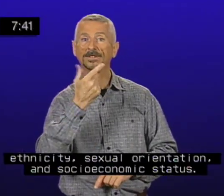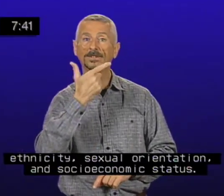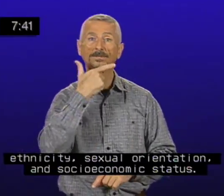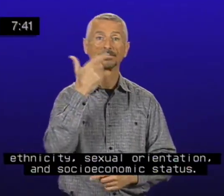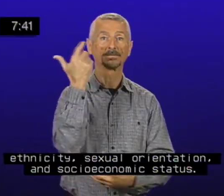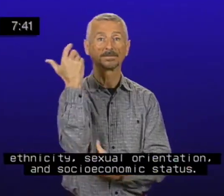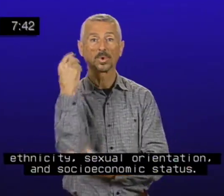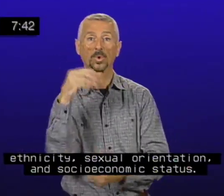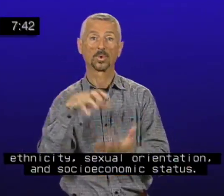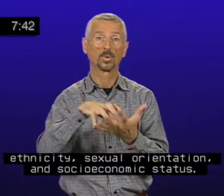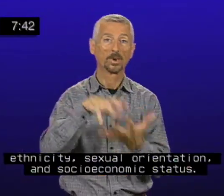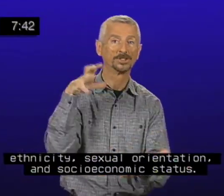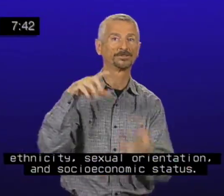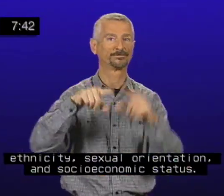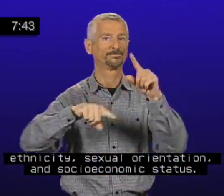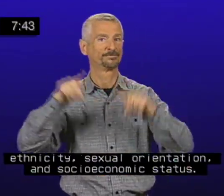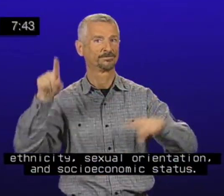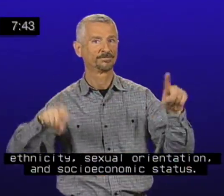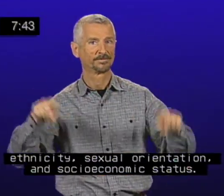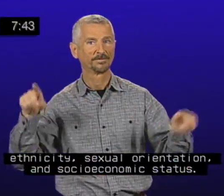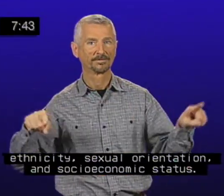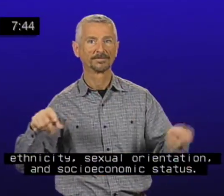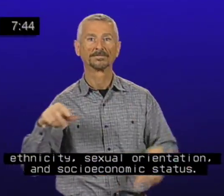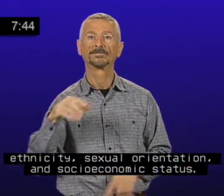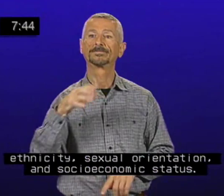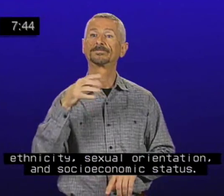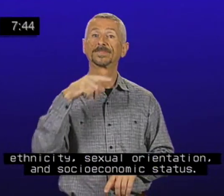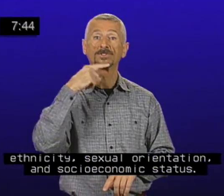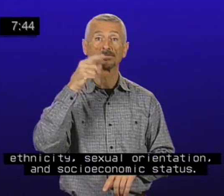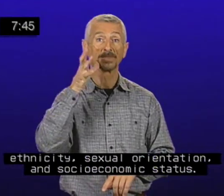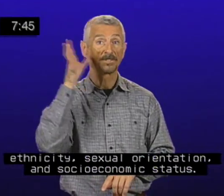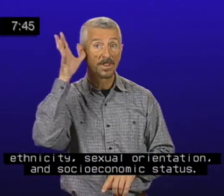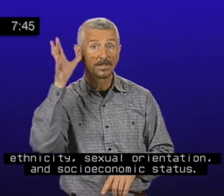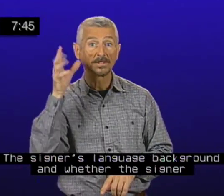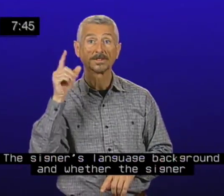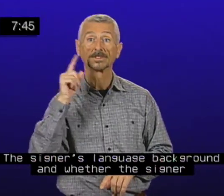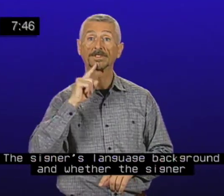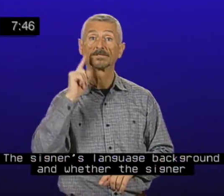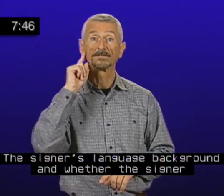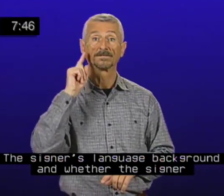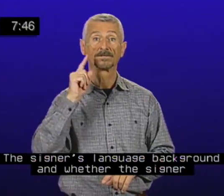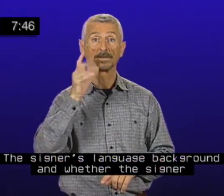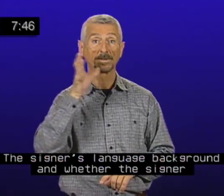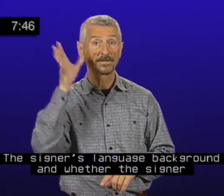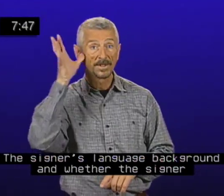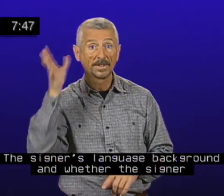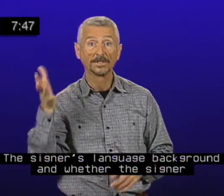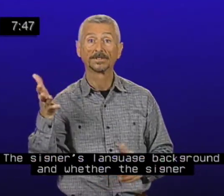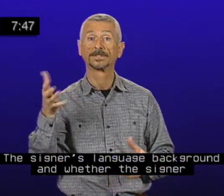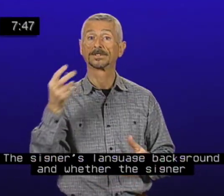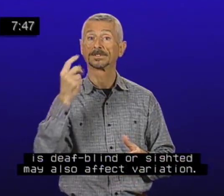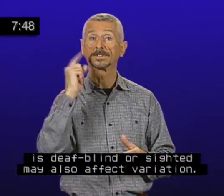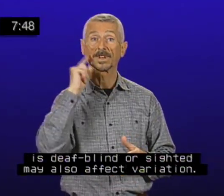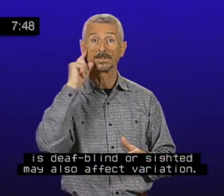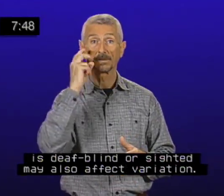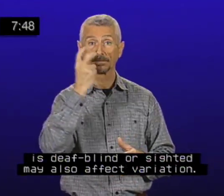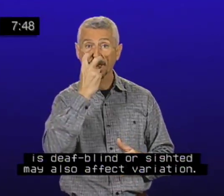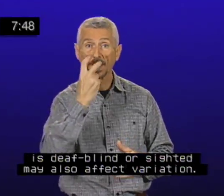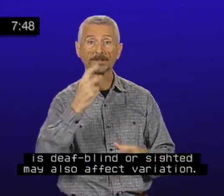sexual orientation, and socioeconomic status. The signer's language background and whether the signer is deaf-blind or sighted